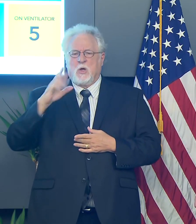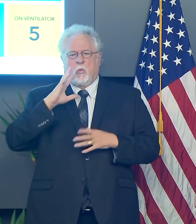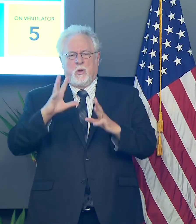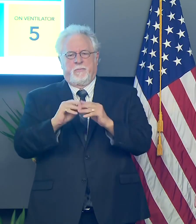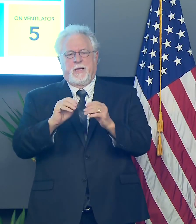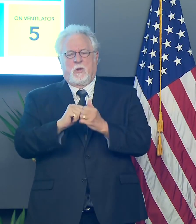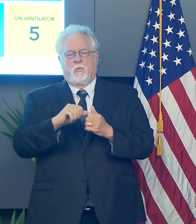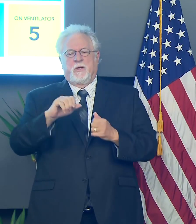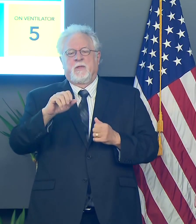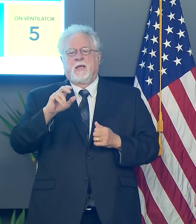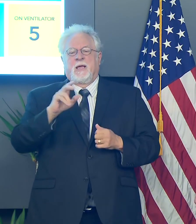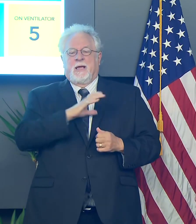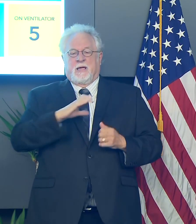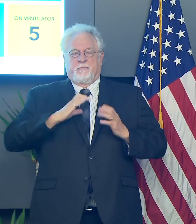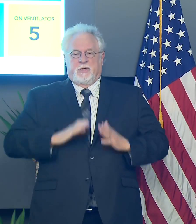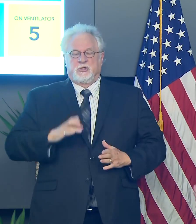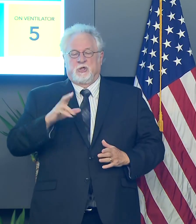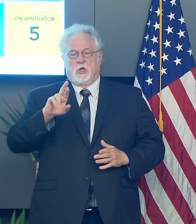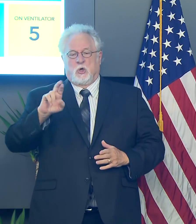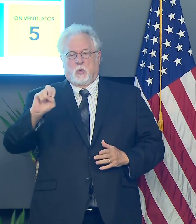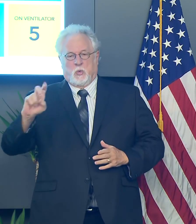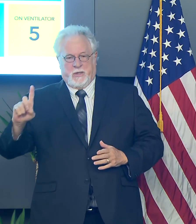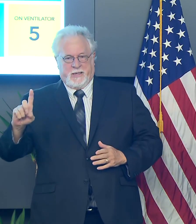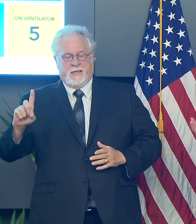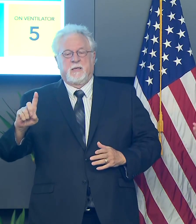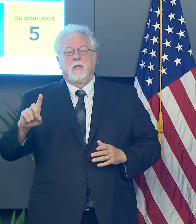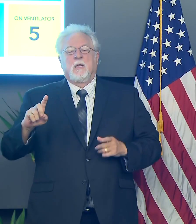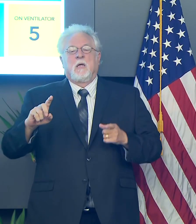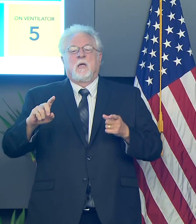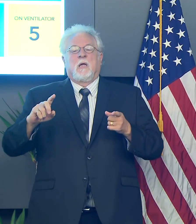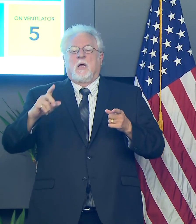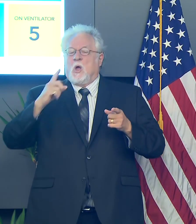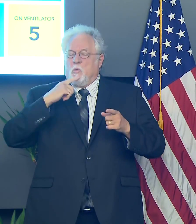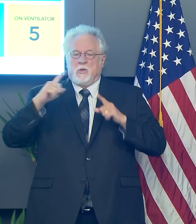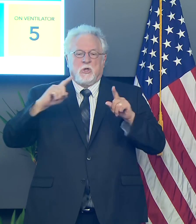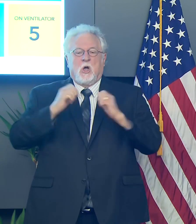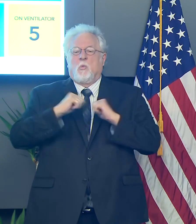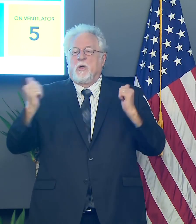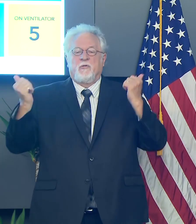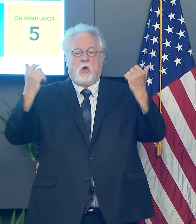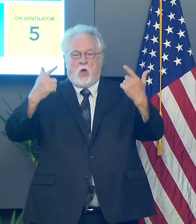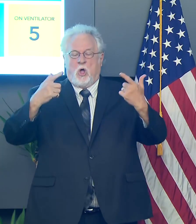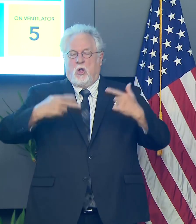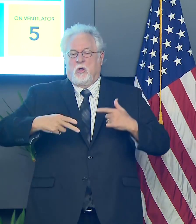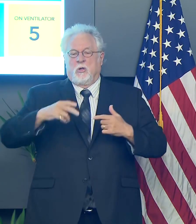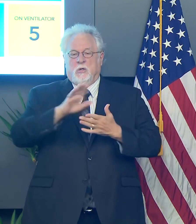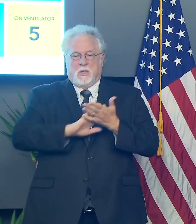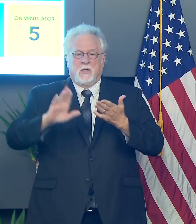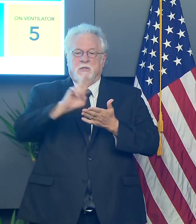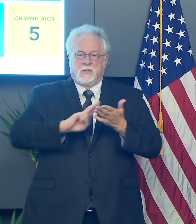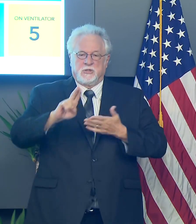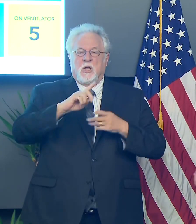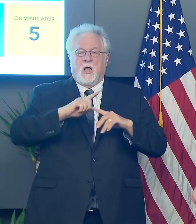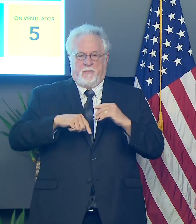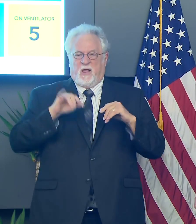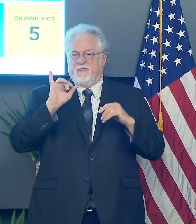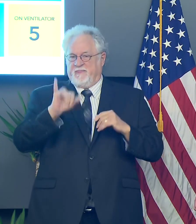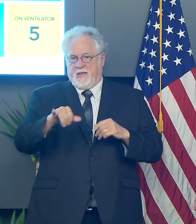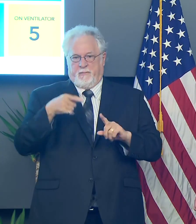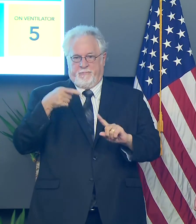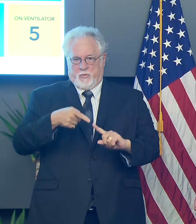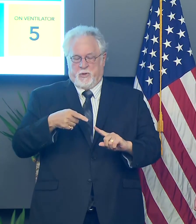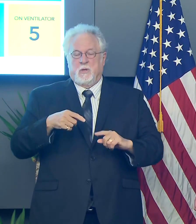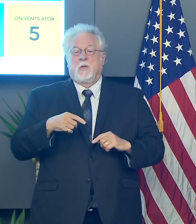Commissioner Kim Hunter-Reed, the Commissioner of Higher Education. They're going to be speaking to all of higher education in Louisiana tomorrow about just that.